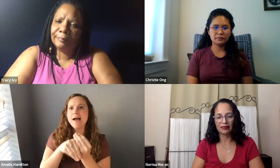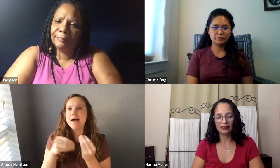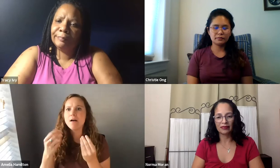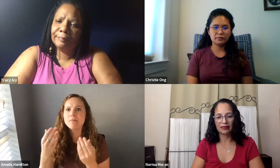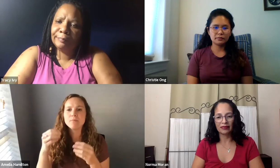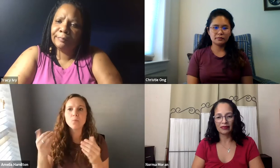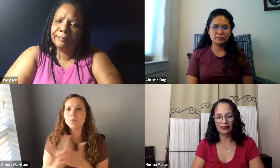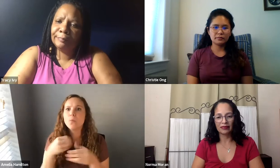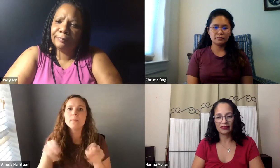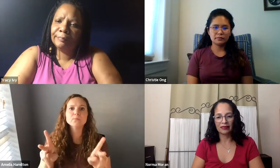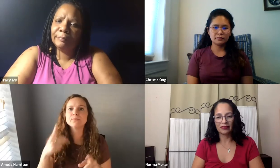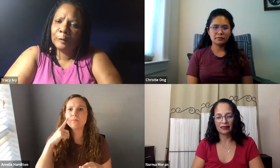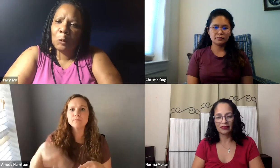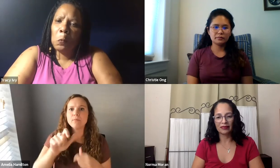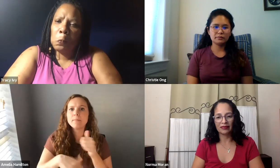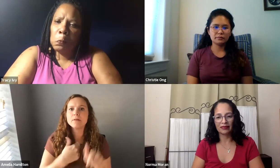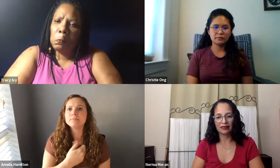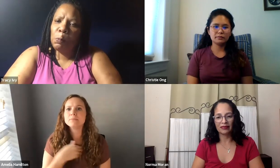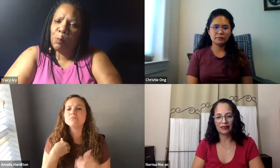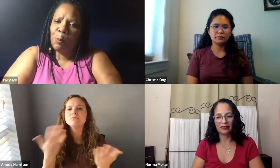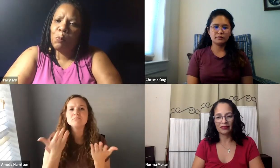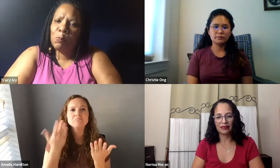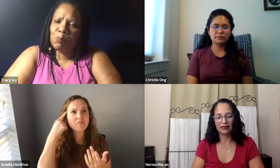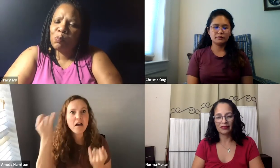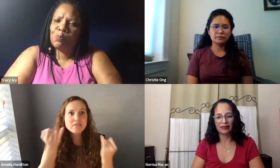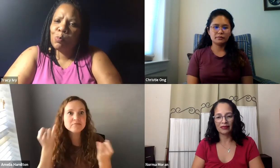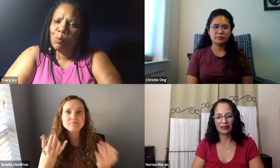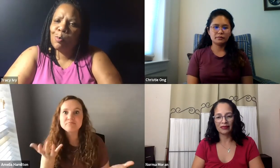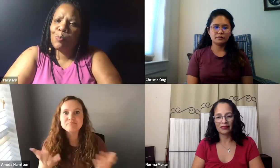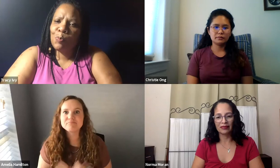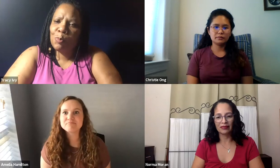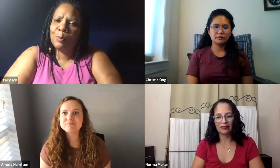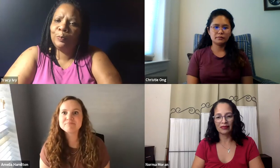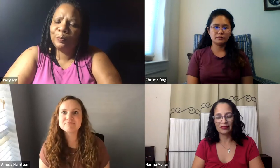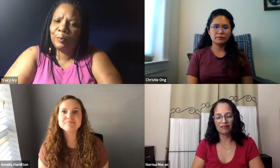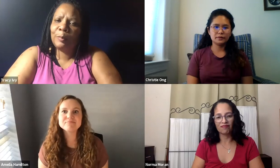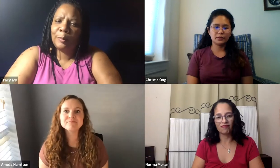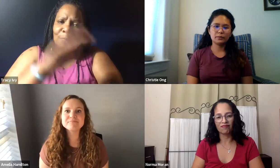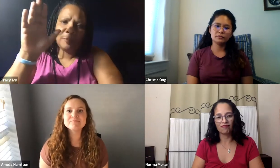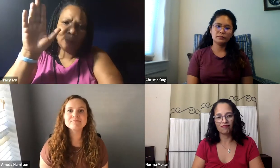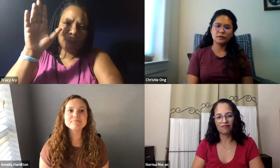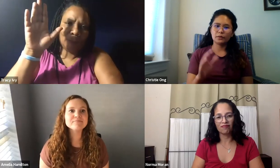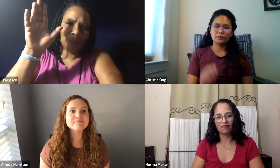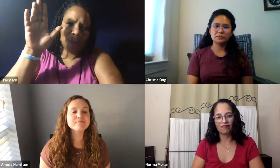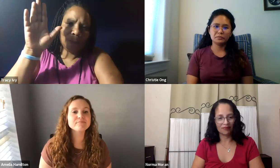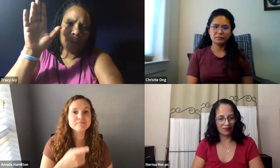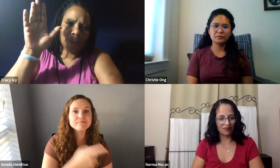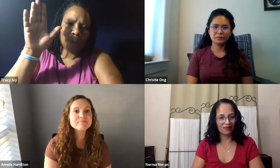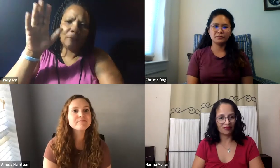relations to incorporate moving forward? What sort of new opportunities do you see starting to be offered?